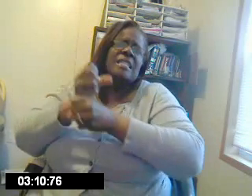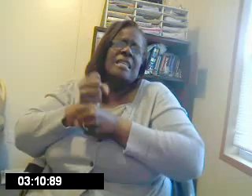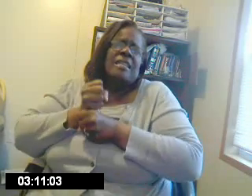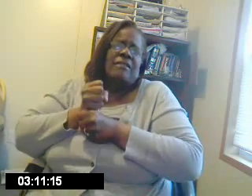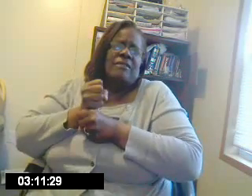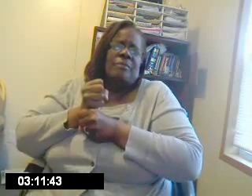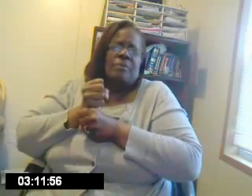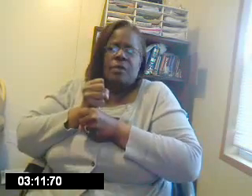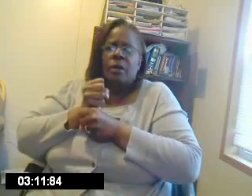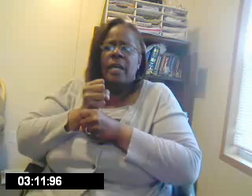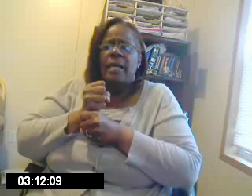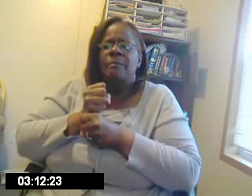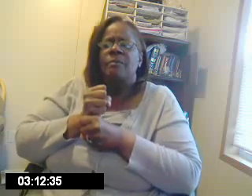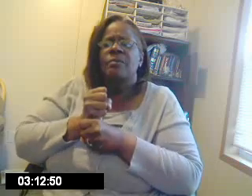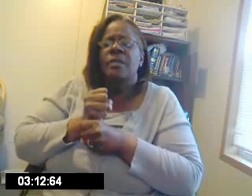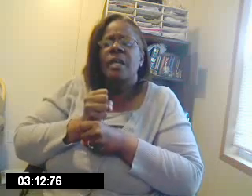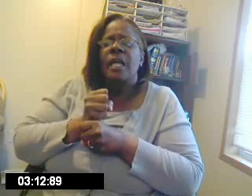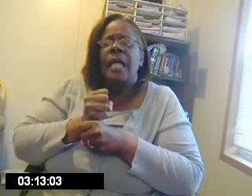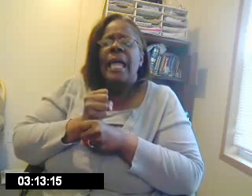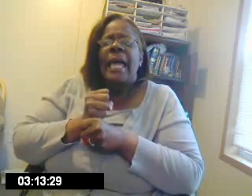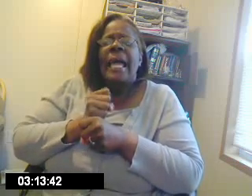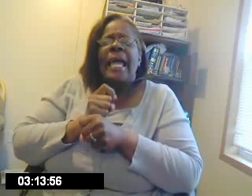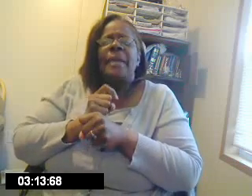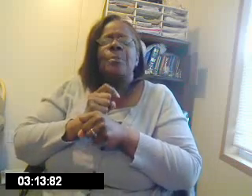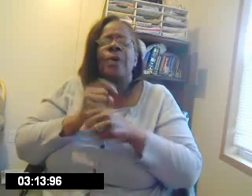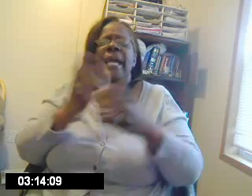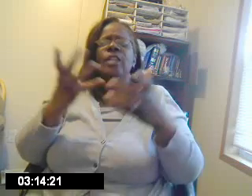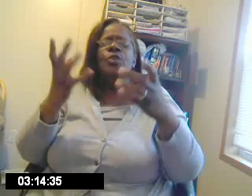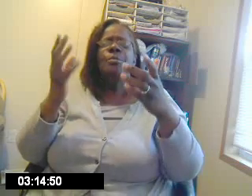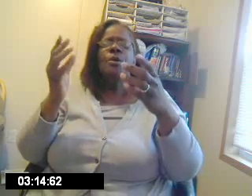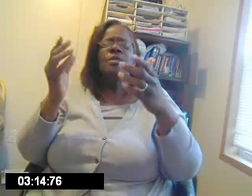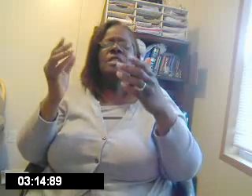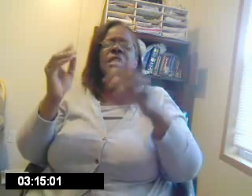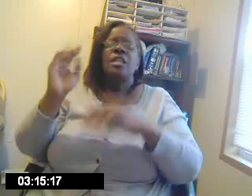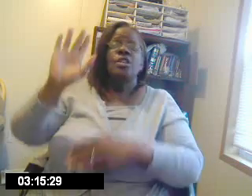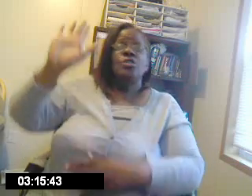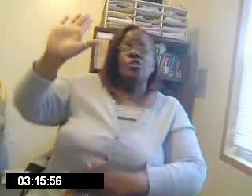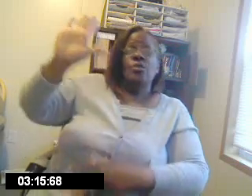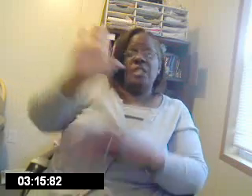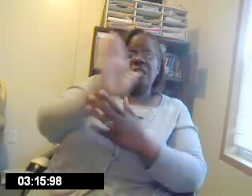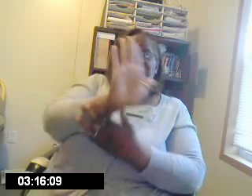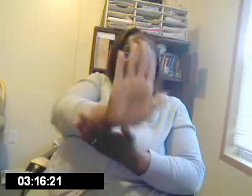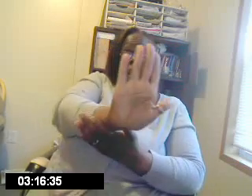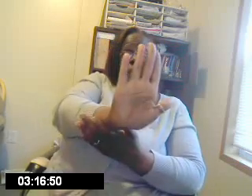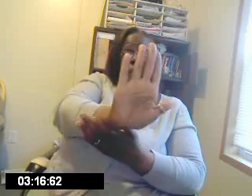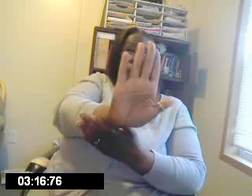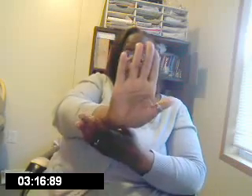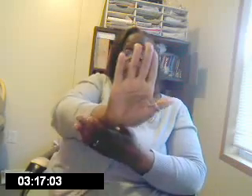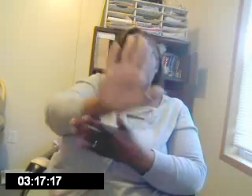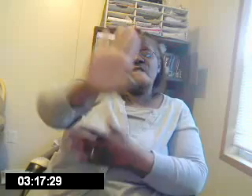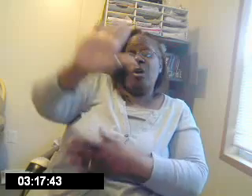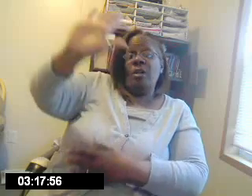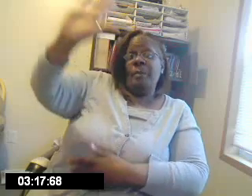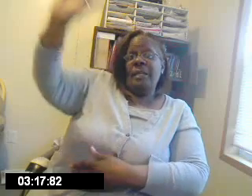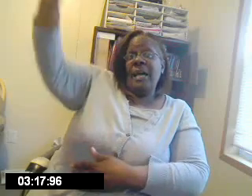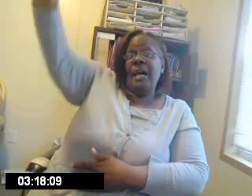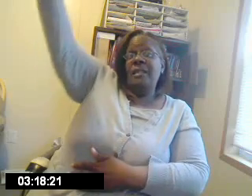Receive. Okay. A brand new mercy. So, this is a sign for your. But we're talking about God.